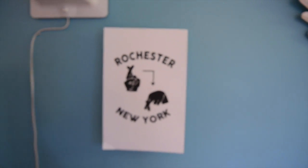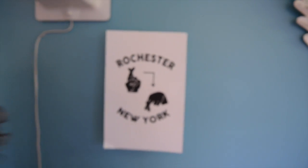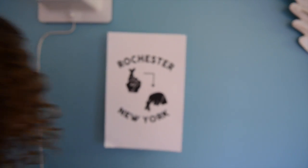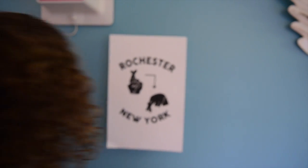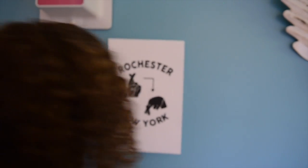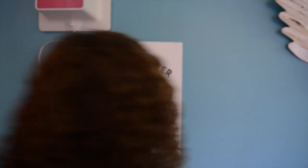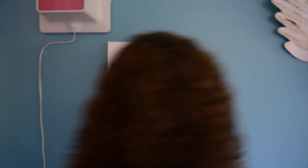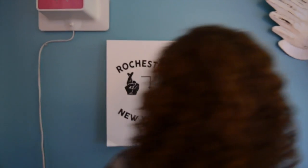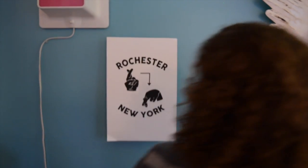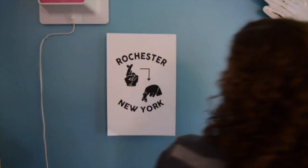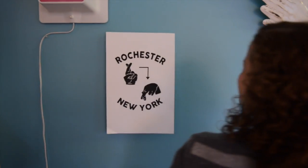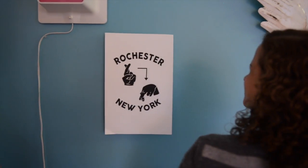hee-haw, hee-haw, hee